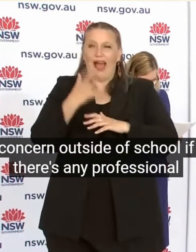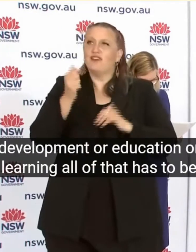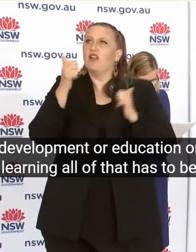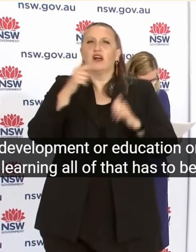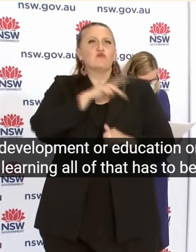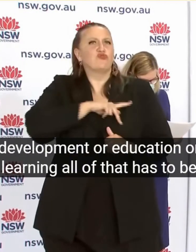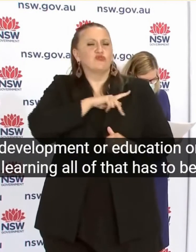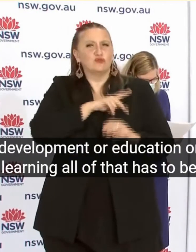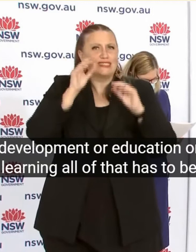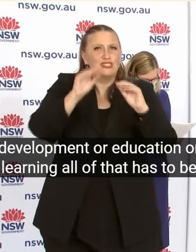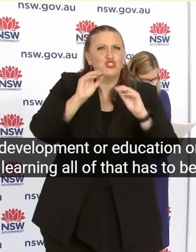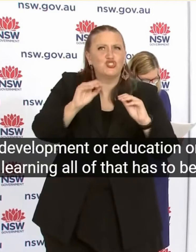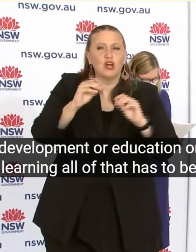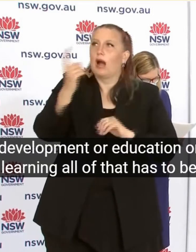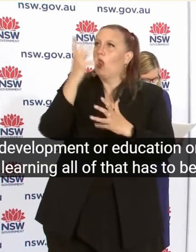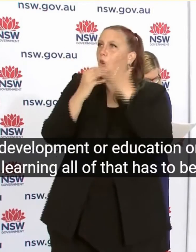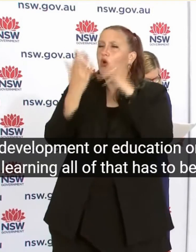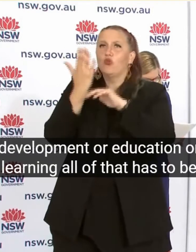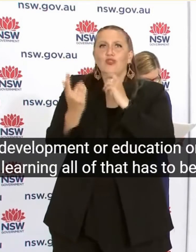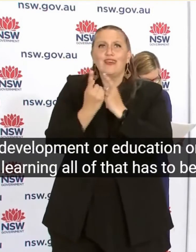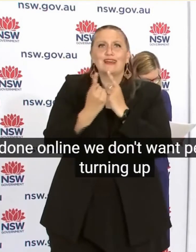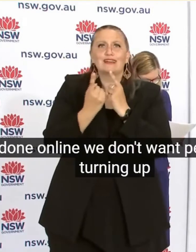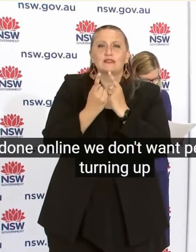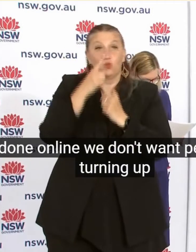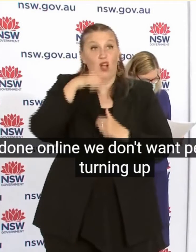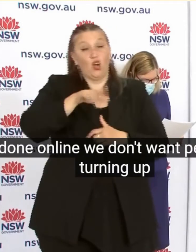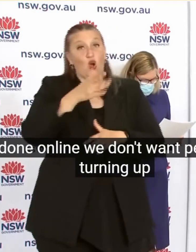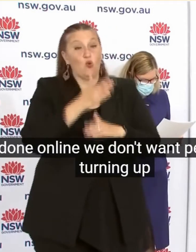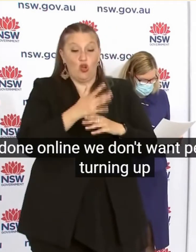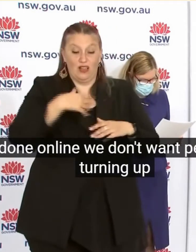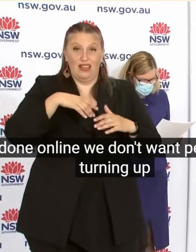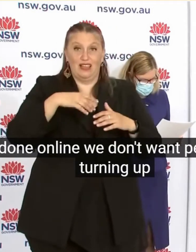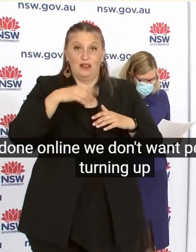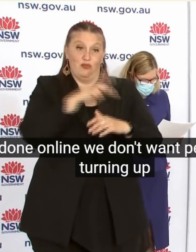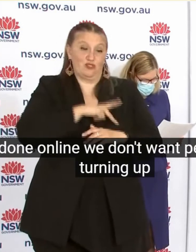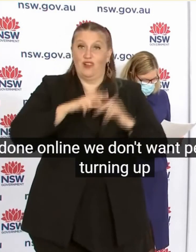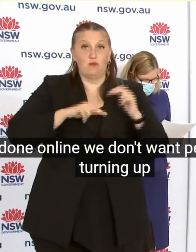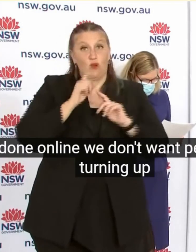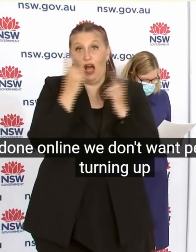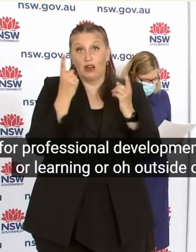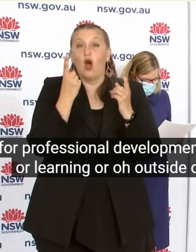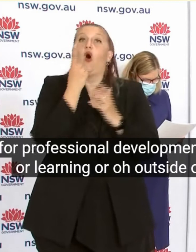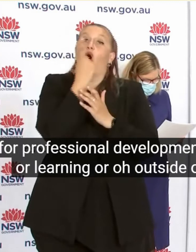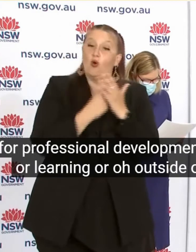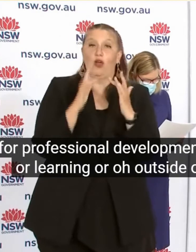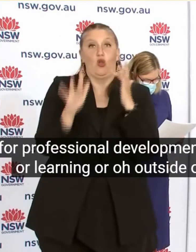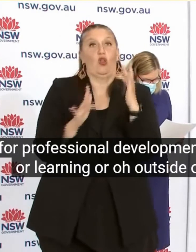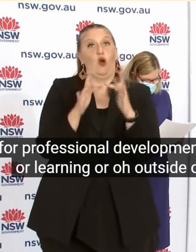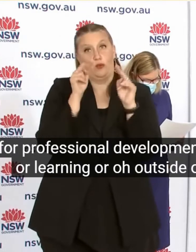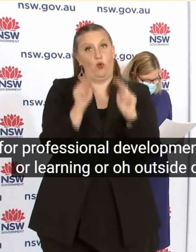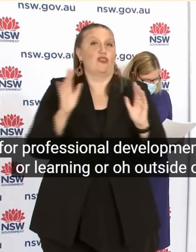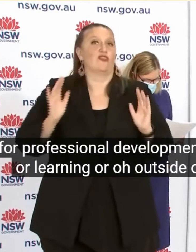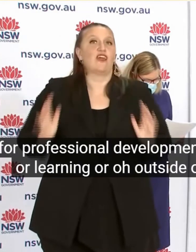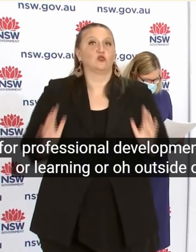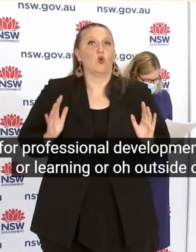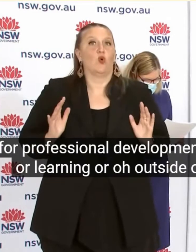turning up For professional development or learning Or anything outside of school So make sure that any learning